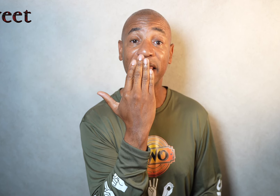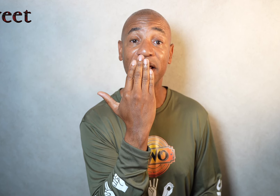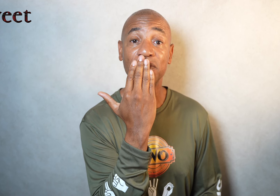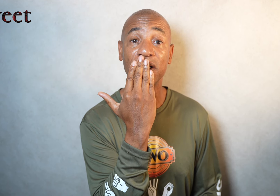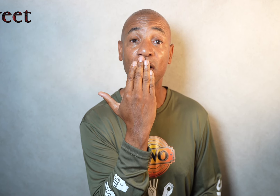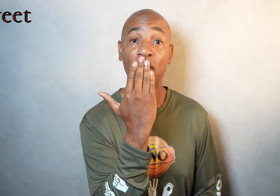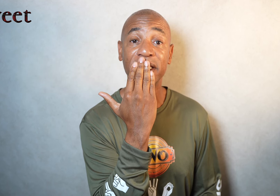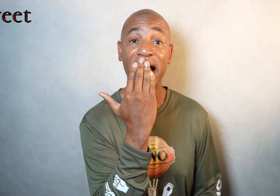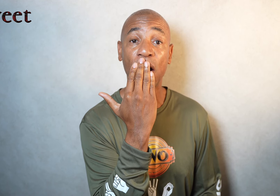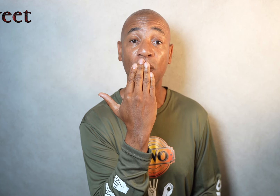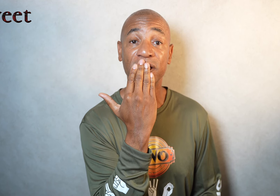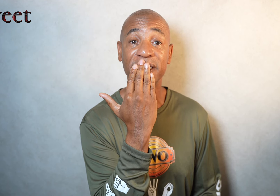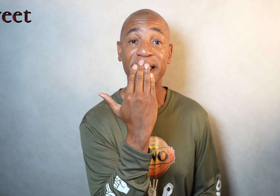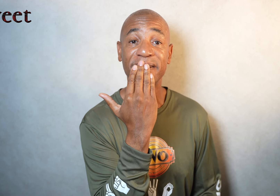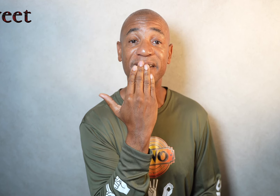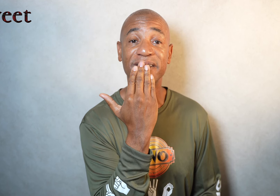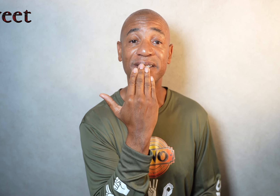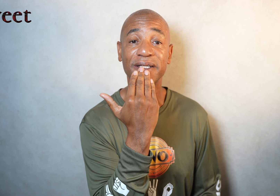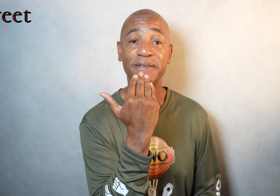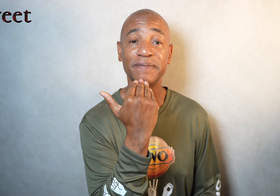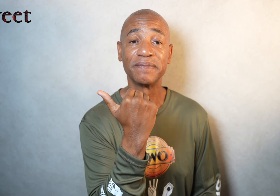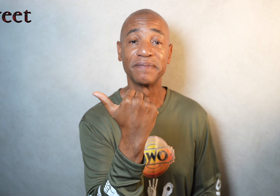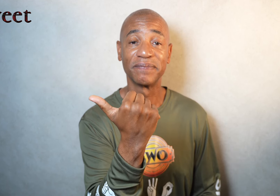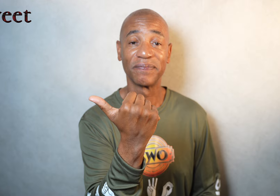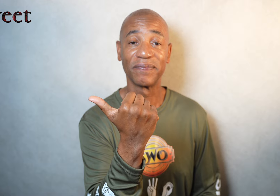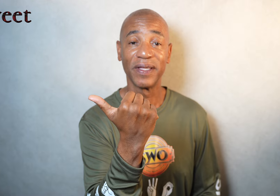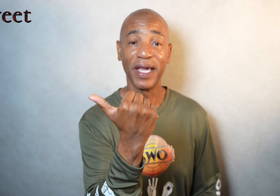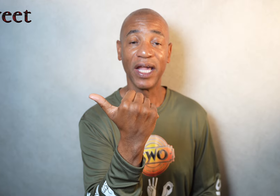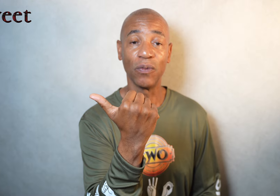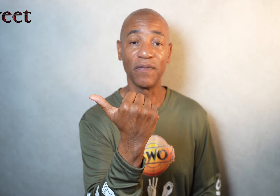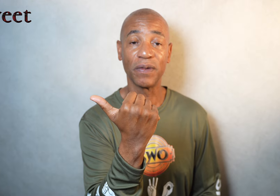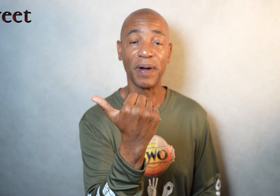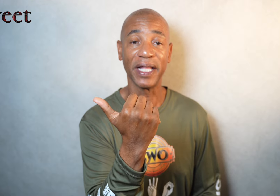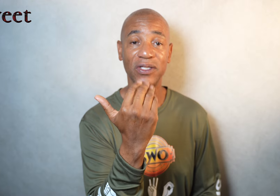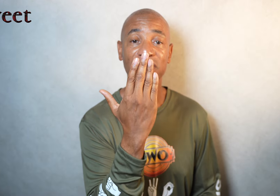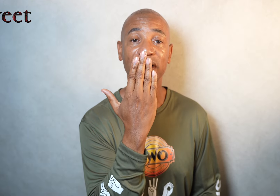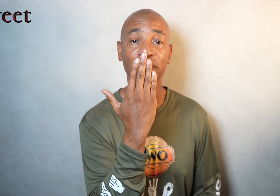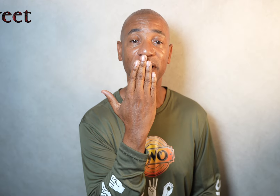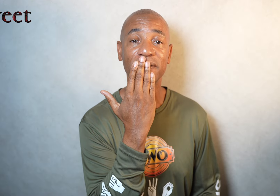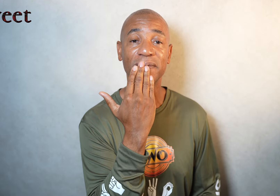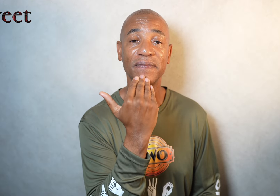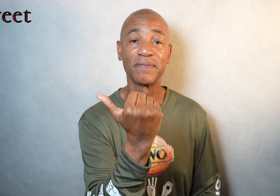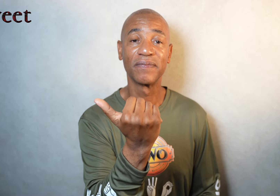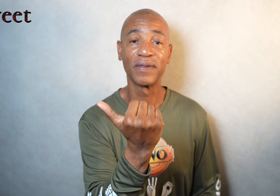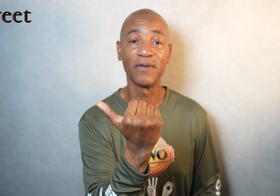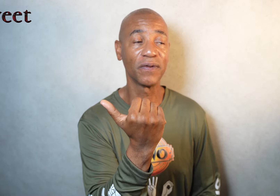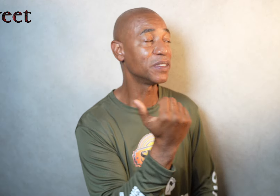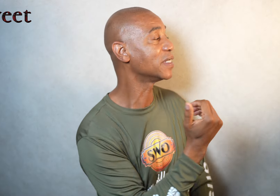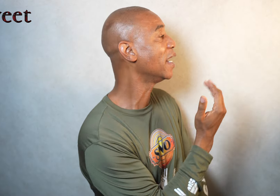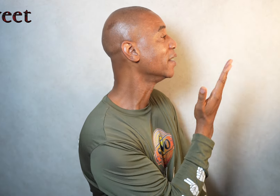lips going downward, just like this. And away from the body, just a little bit. From the side.